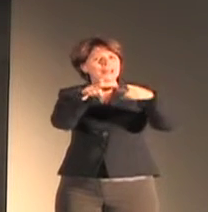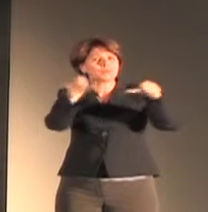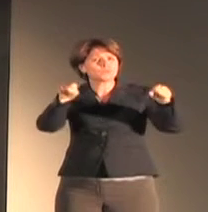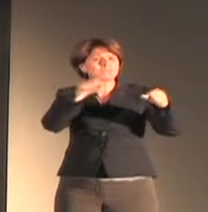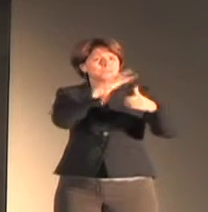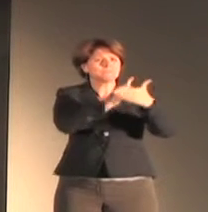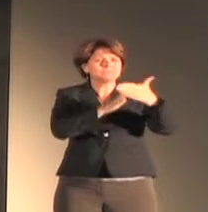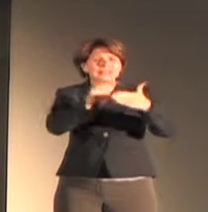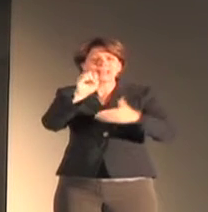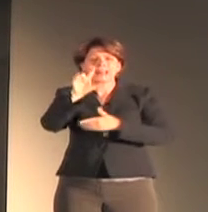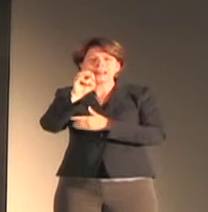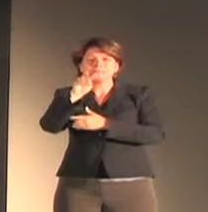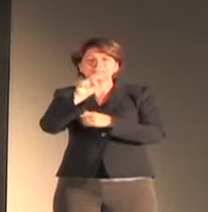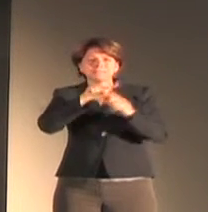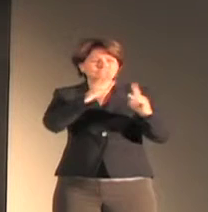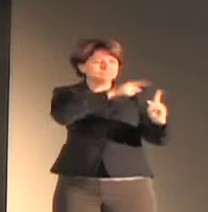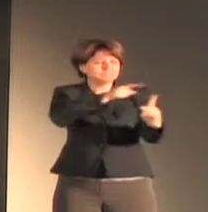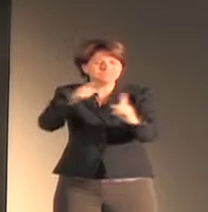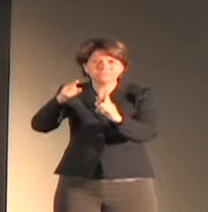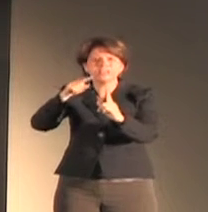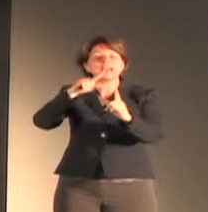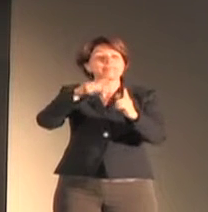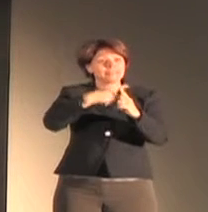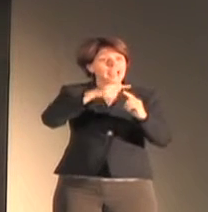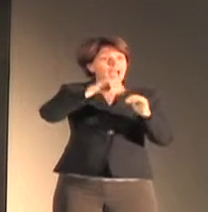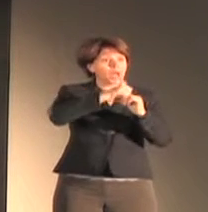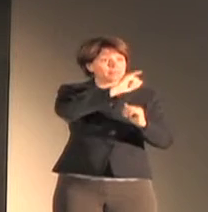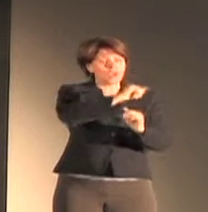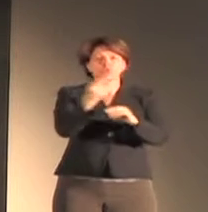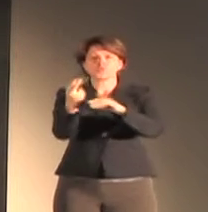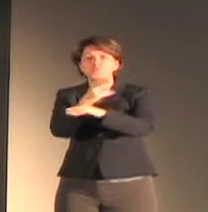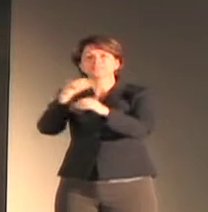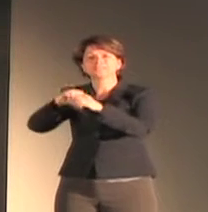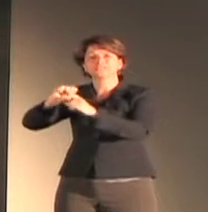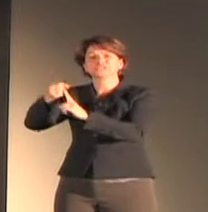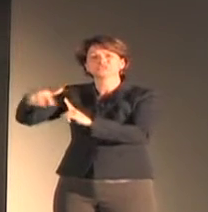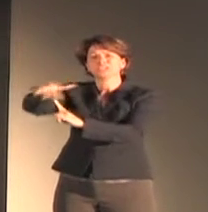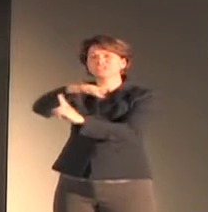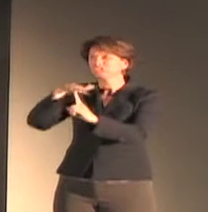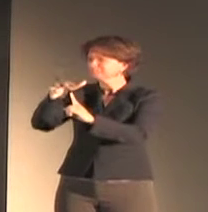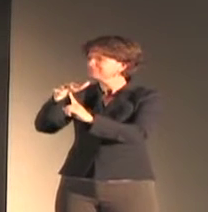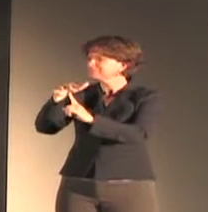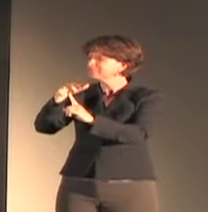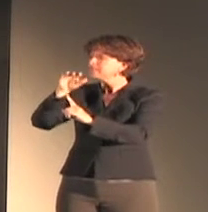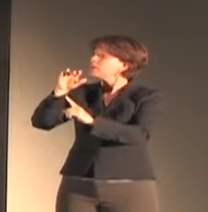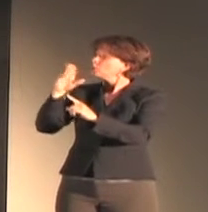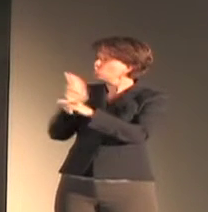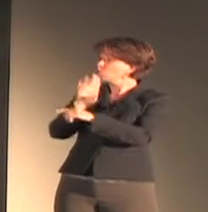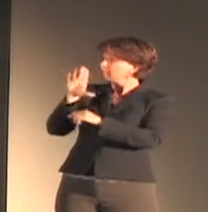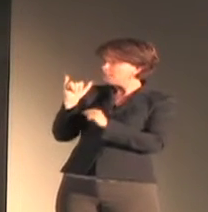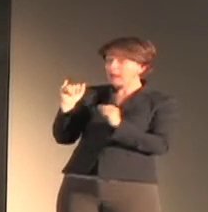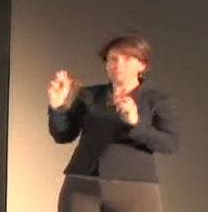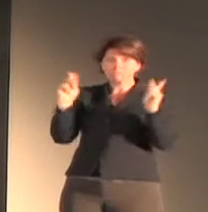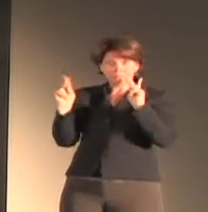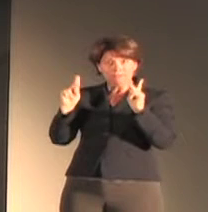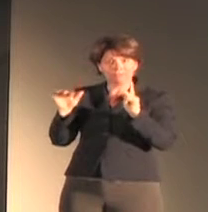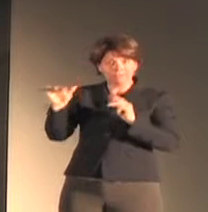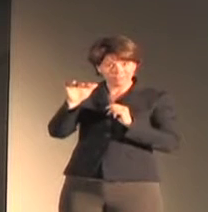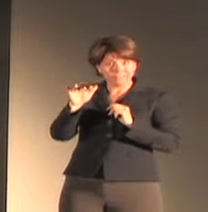context by groups of speakers driven by a human need to socialize and communicate.